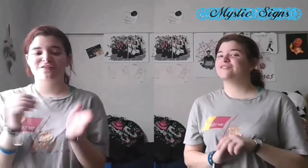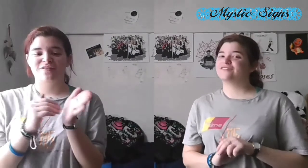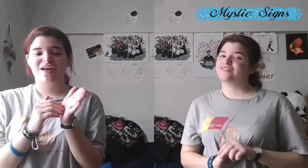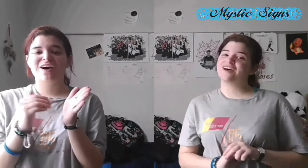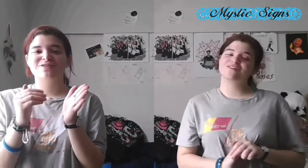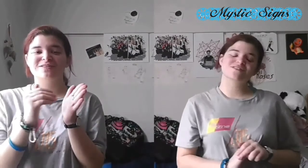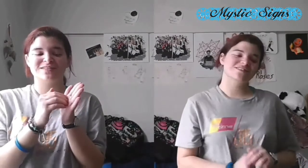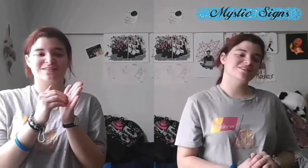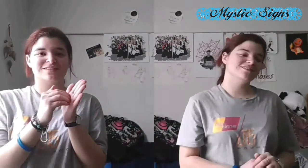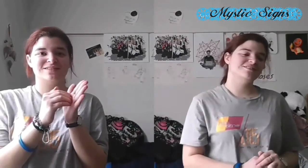thousands,